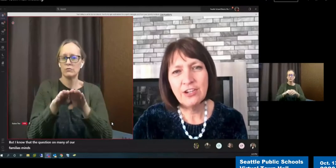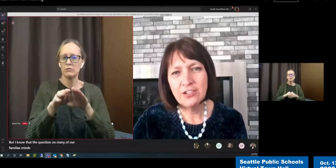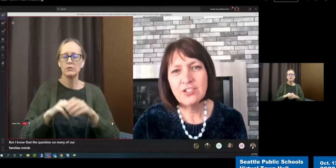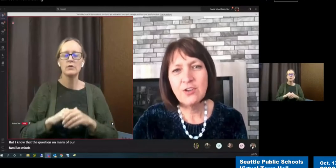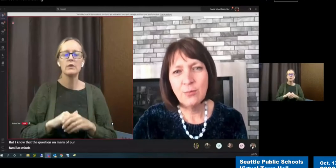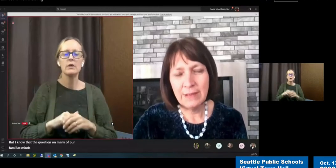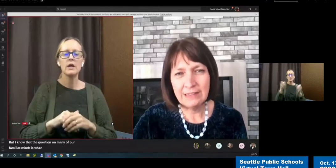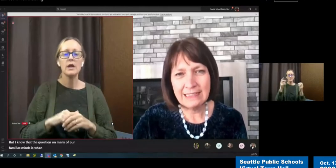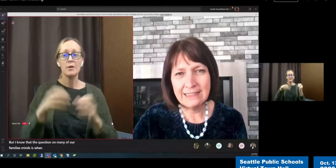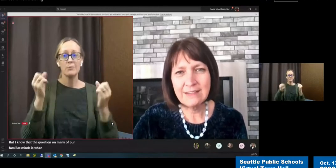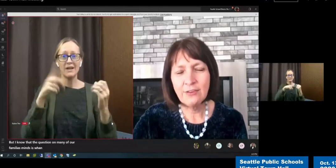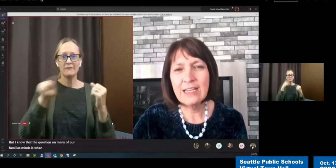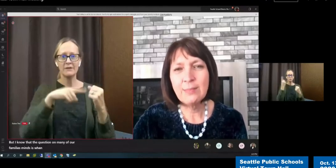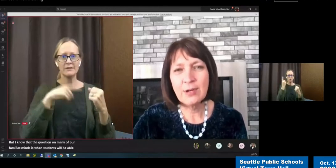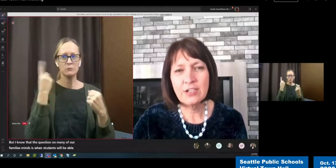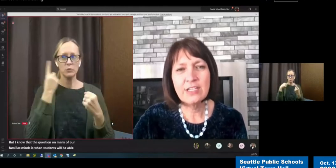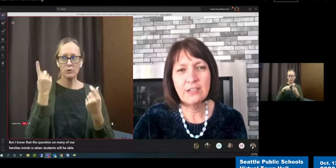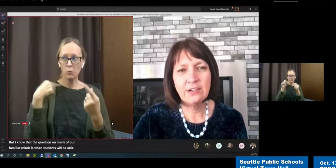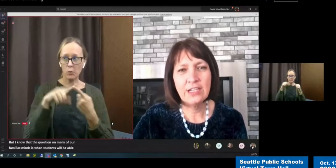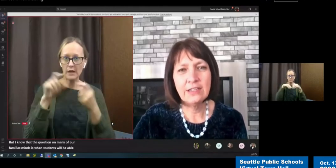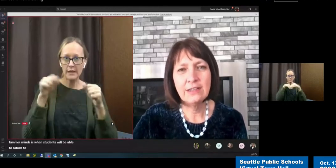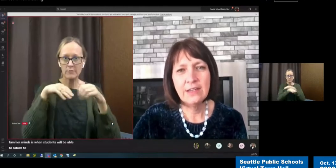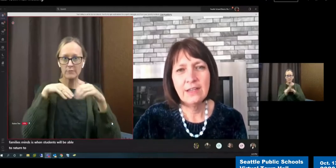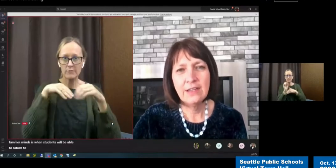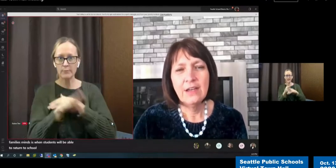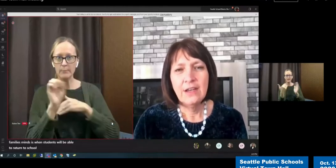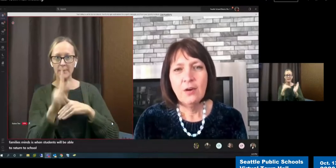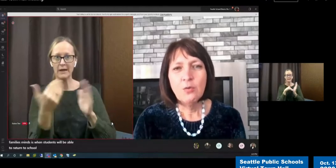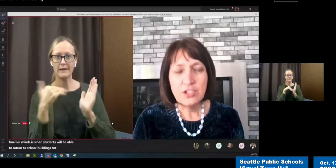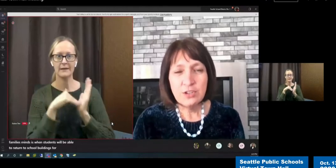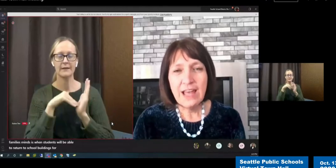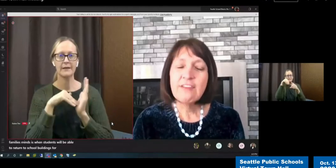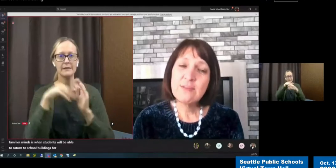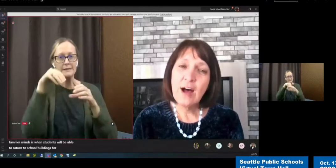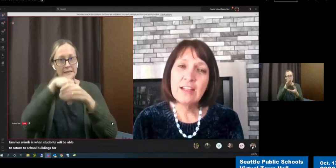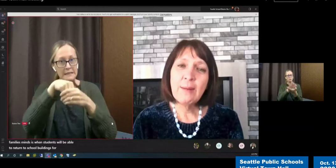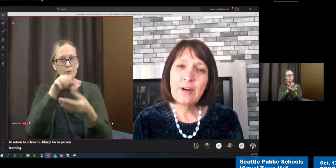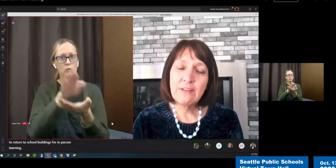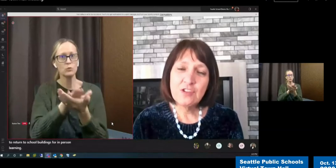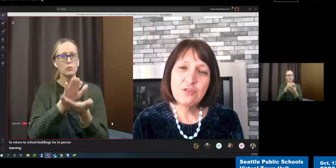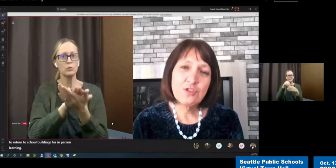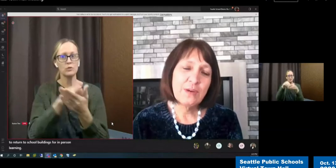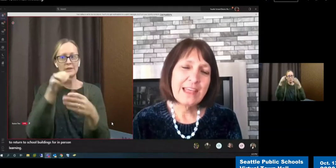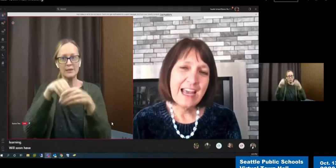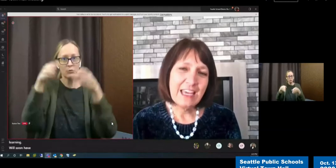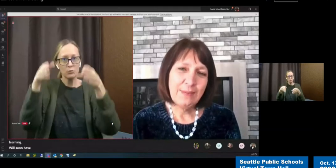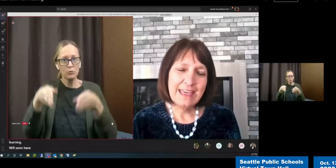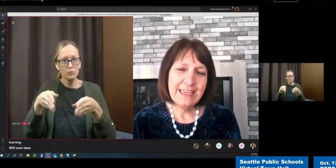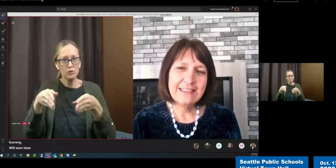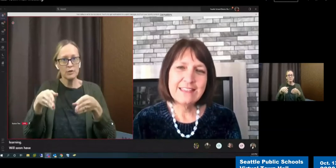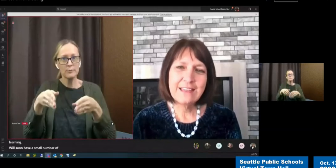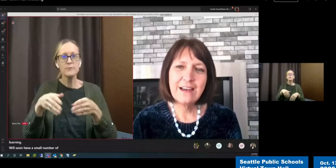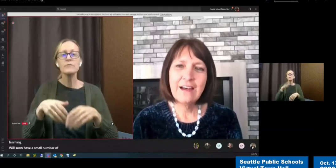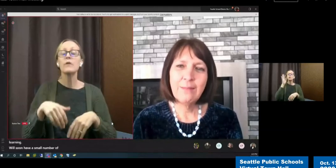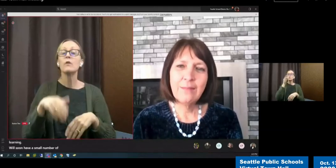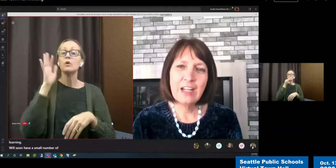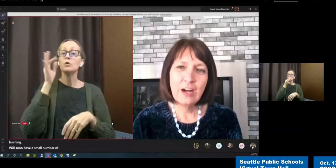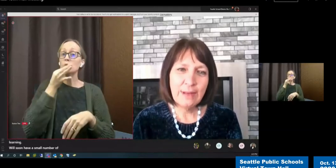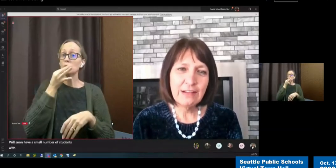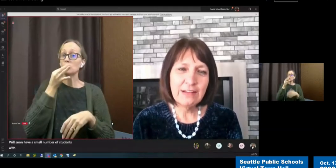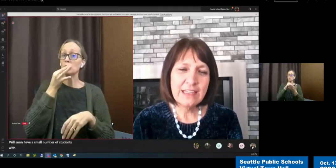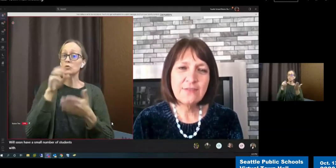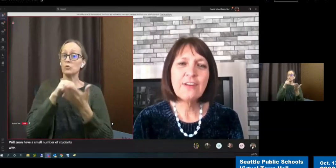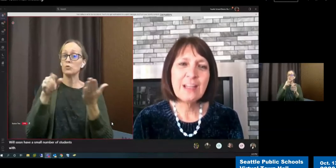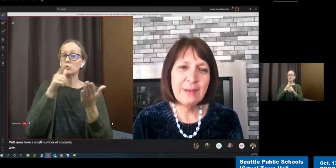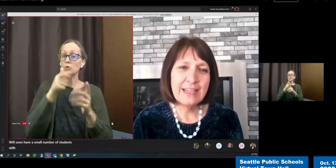return to school buildings for in-person learning. We'll soon have a small number of students with IEPs in our